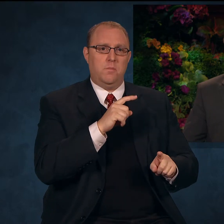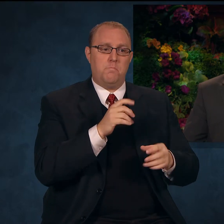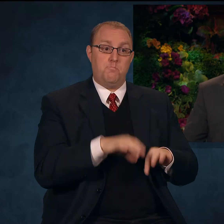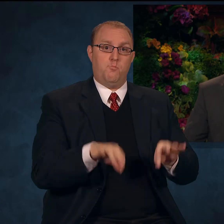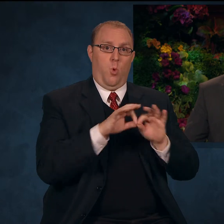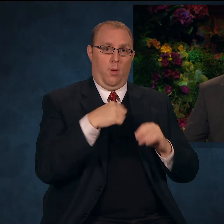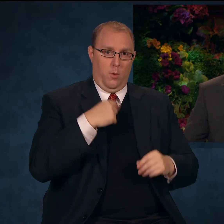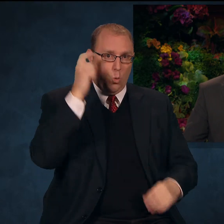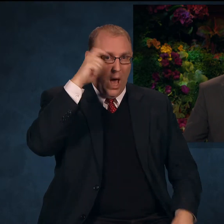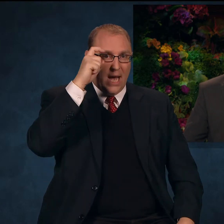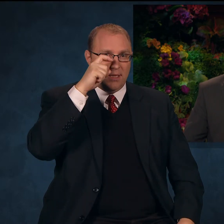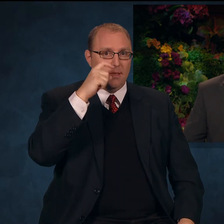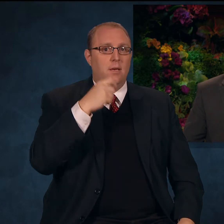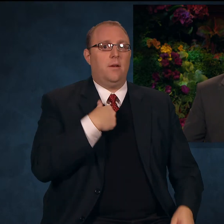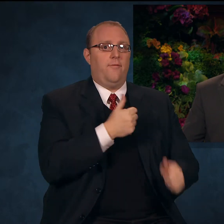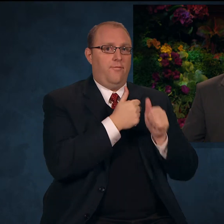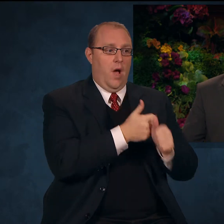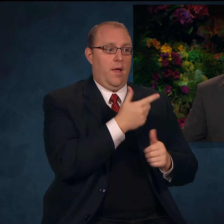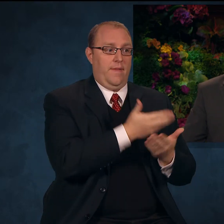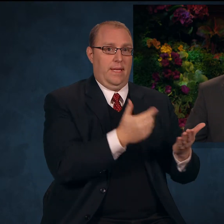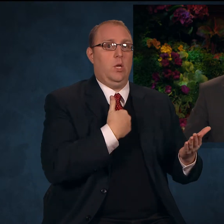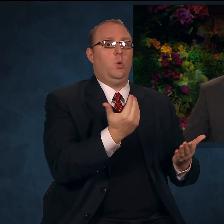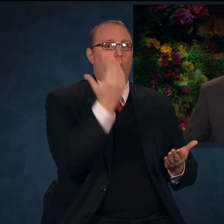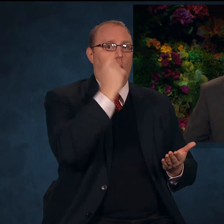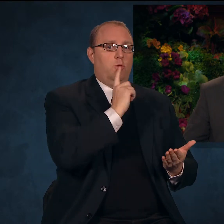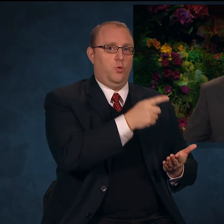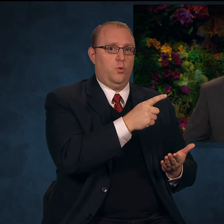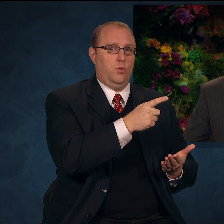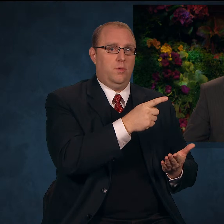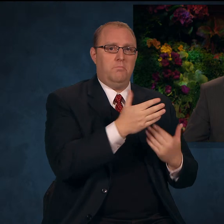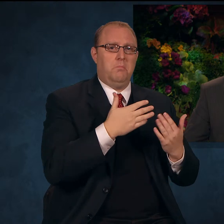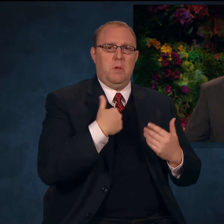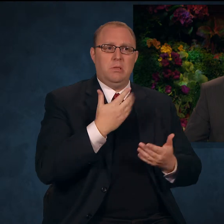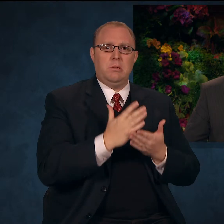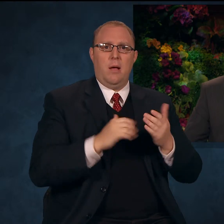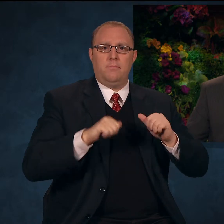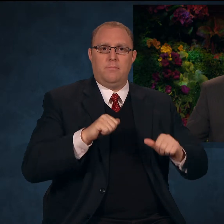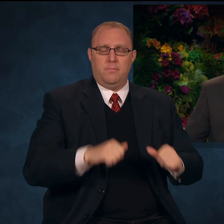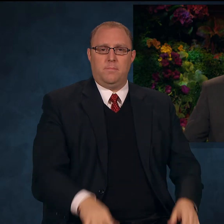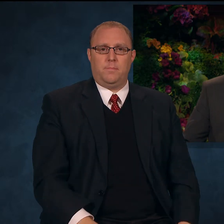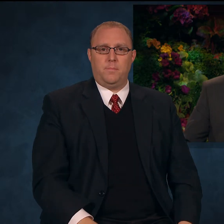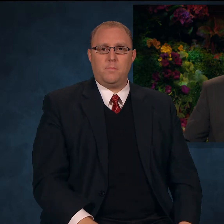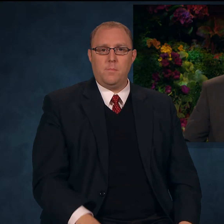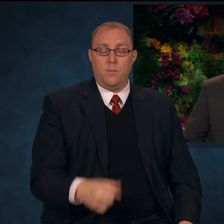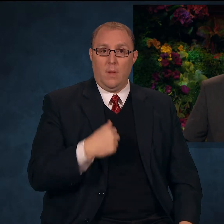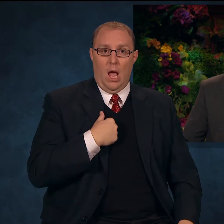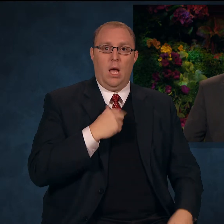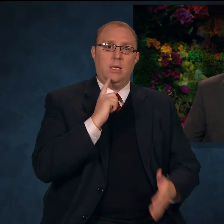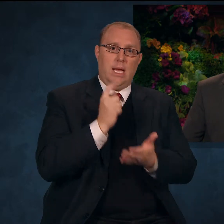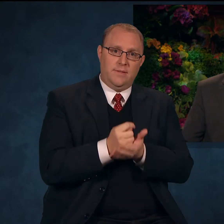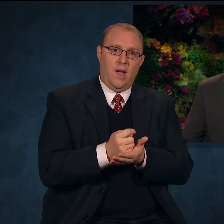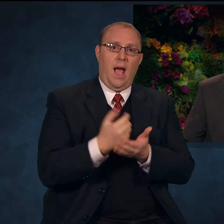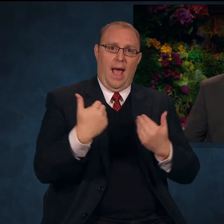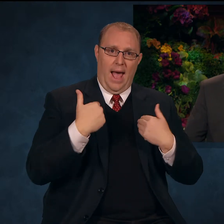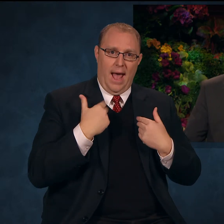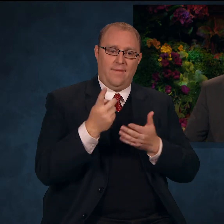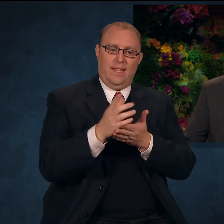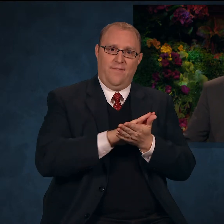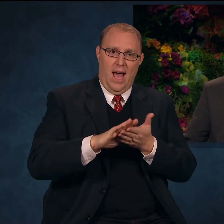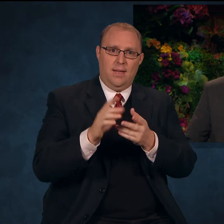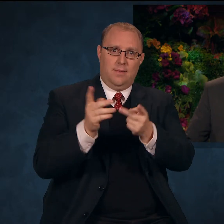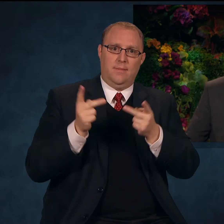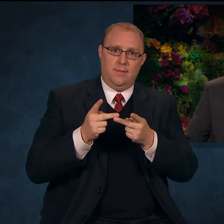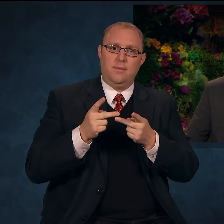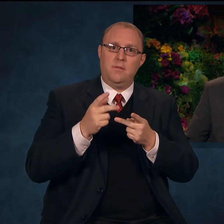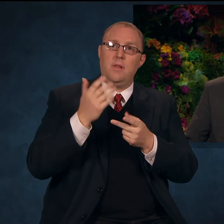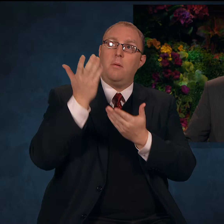to what I know to be true in spite of a few questions I might have? I testify there is a divine source, one who knows